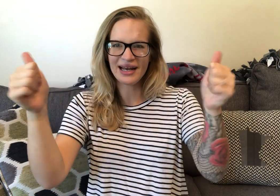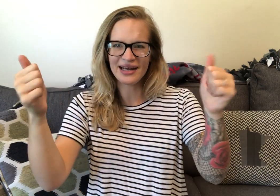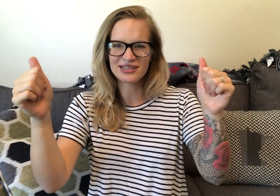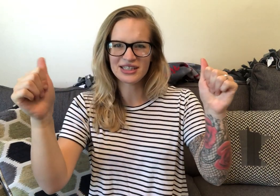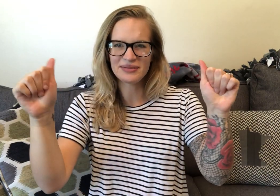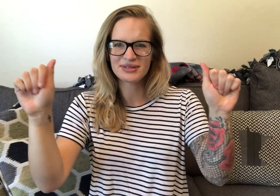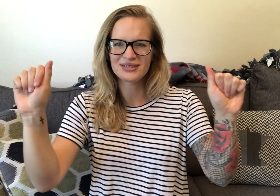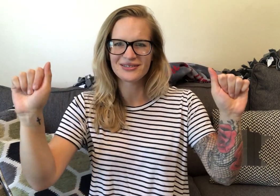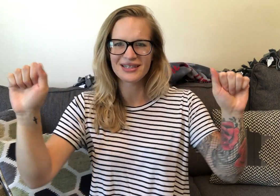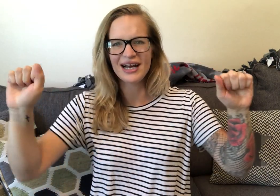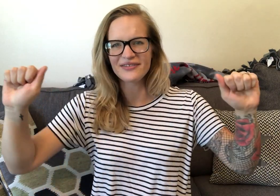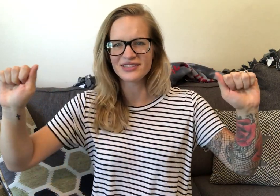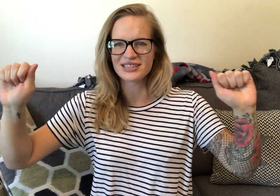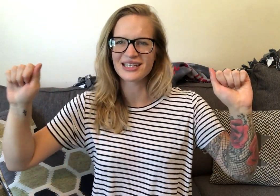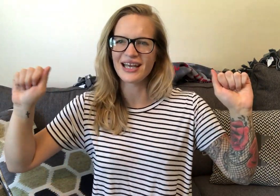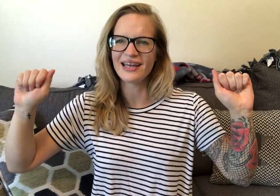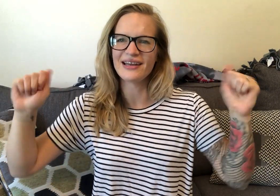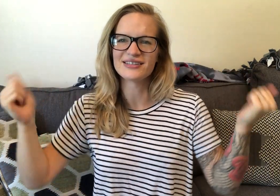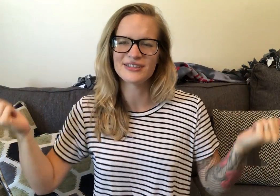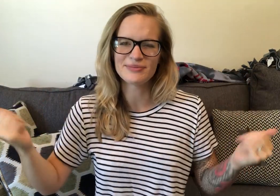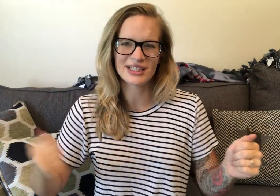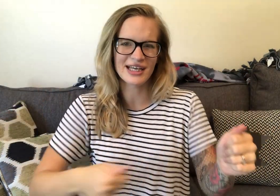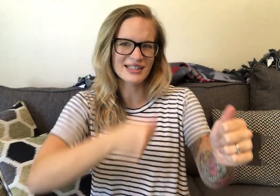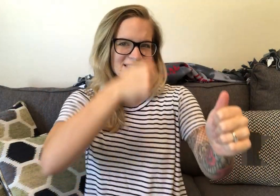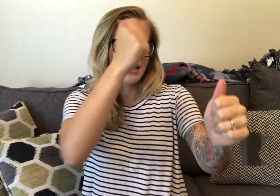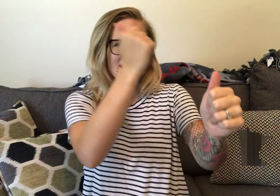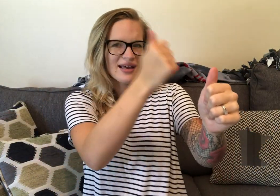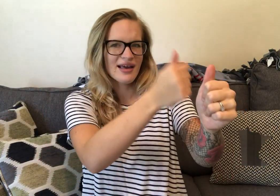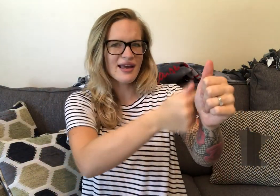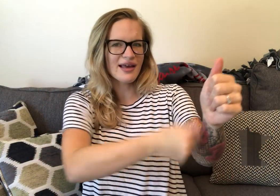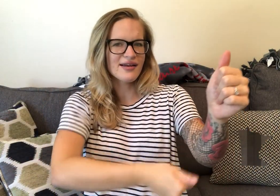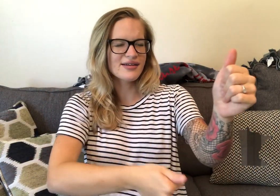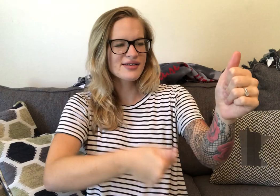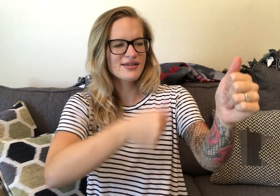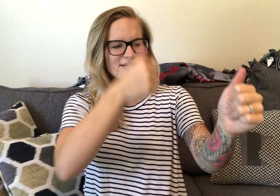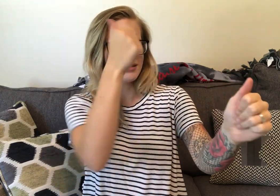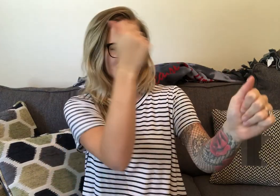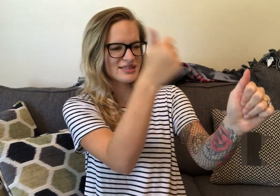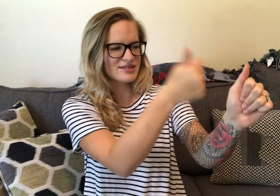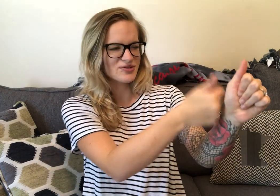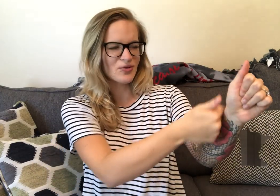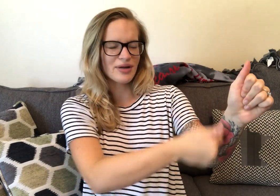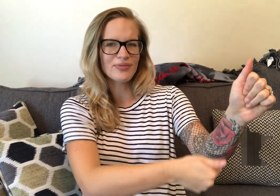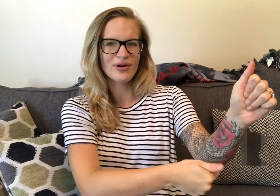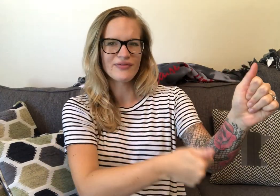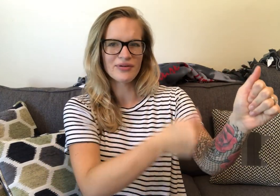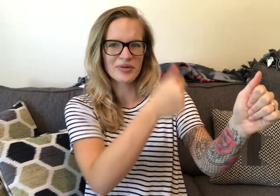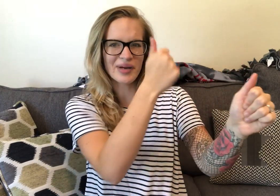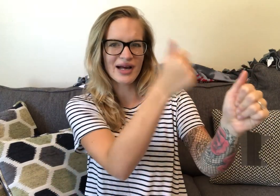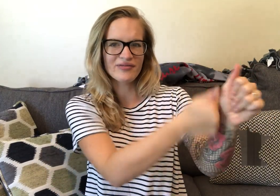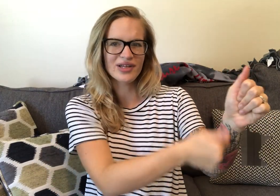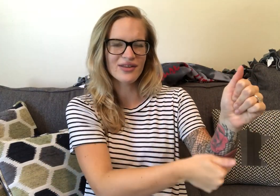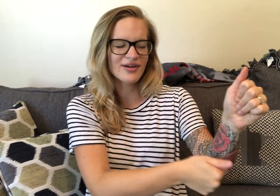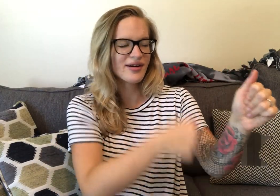ten handshapes or kind of just like a handshapes, guess. And just swipe one from the back of the other.